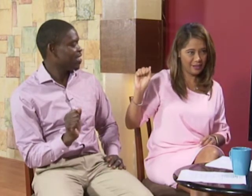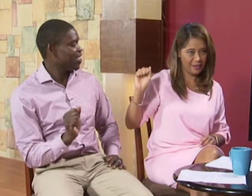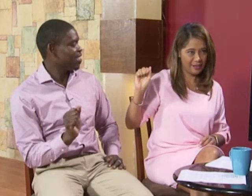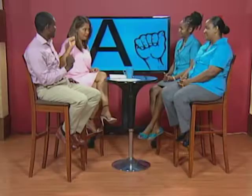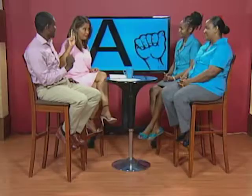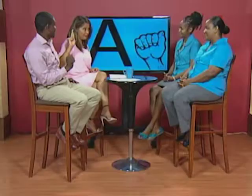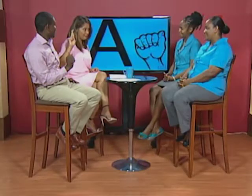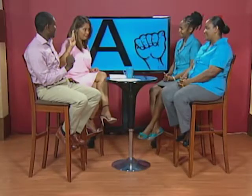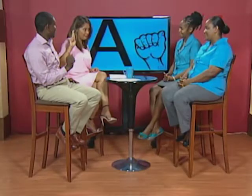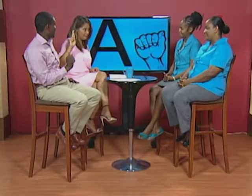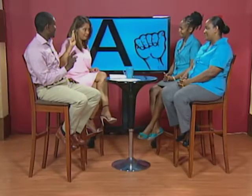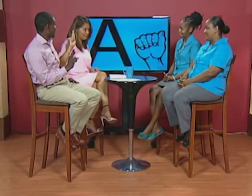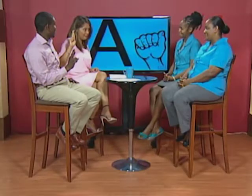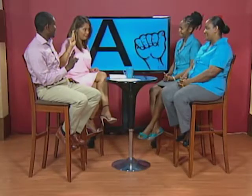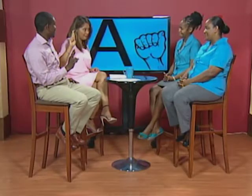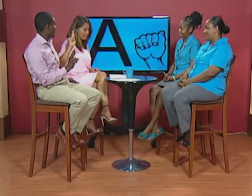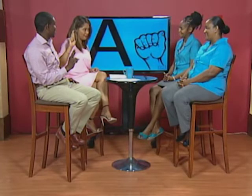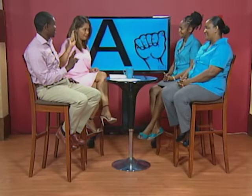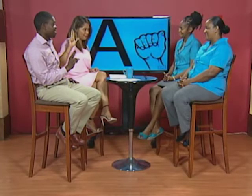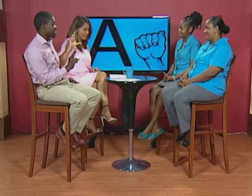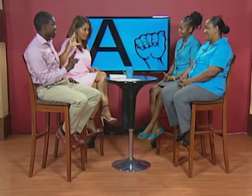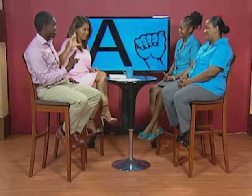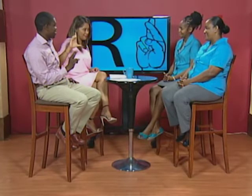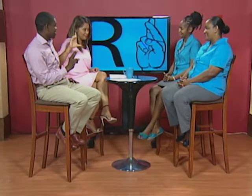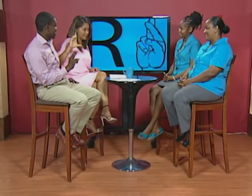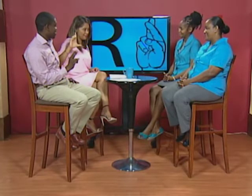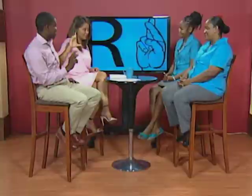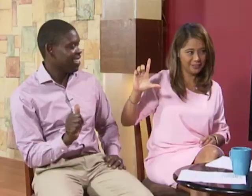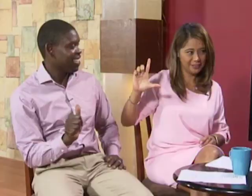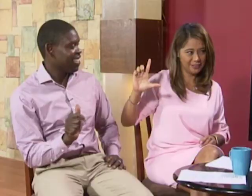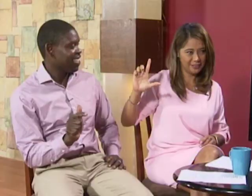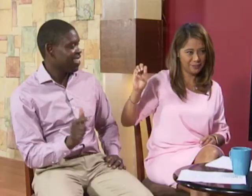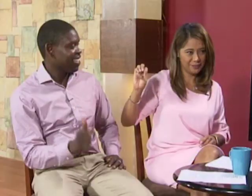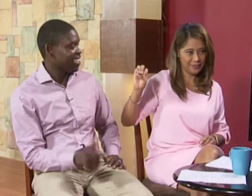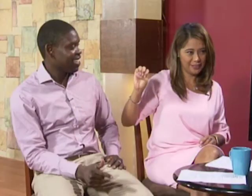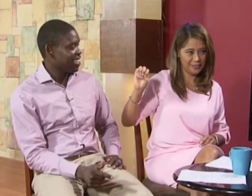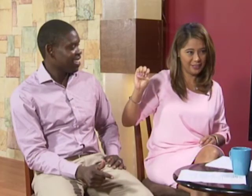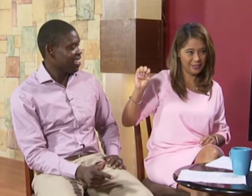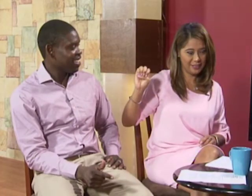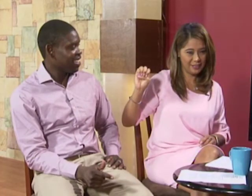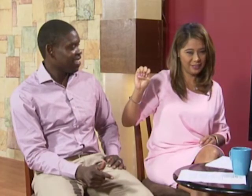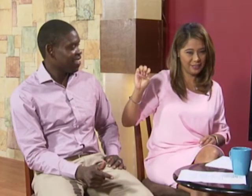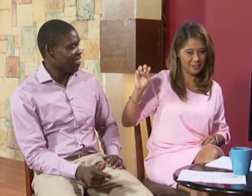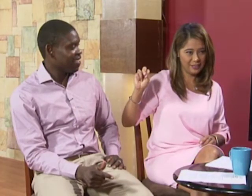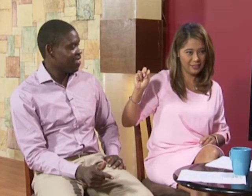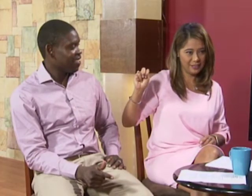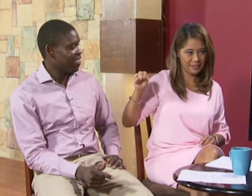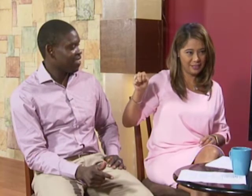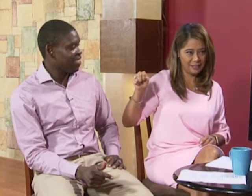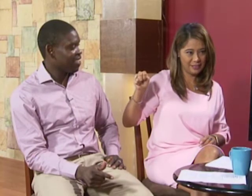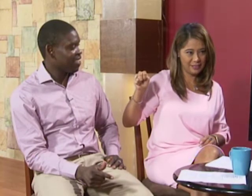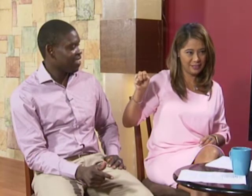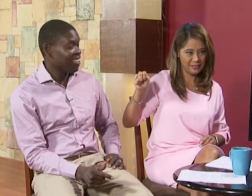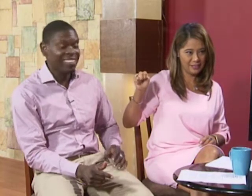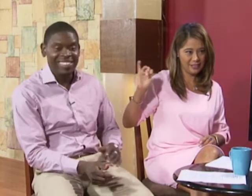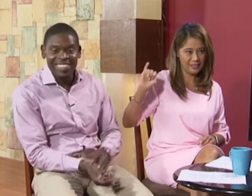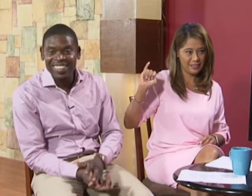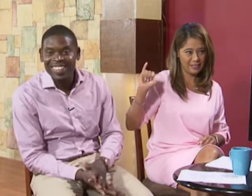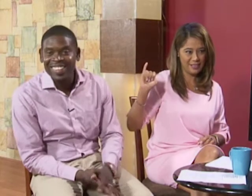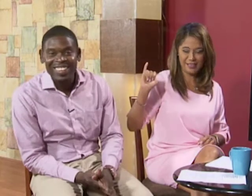r l e n i